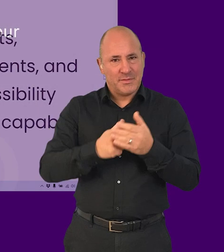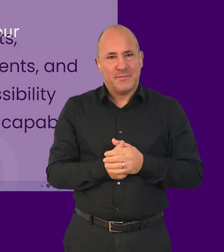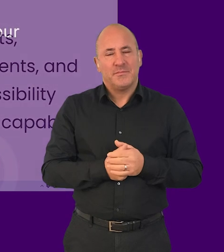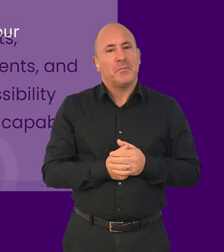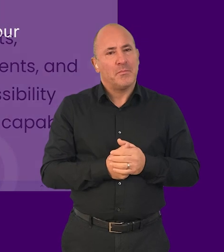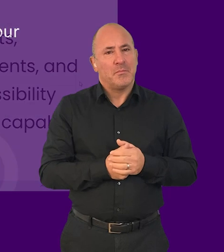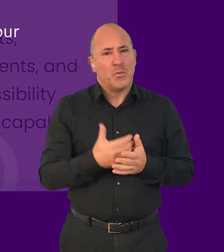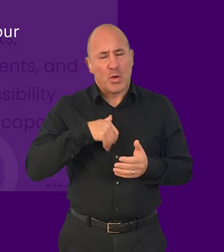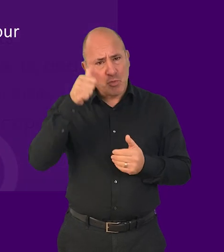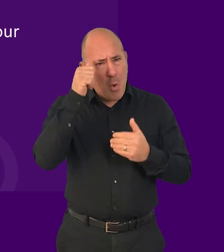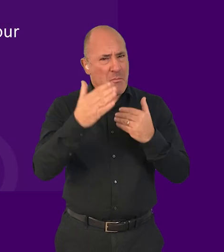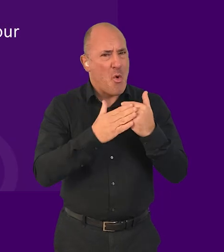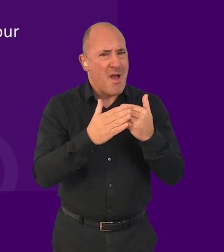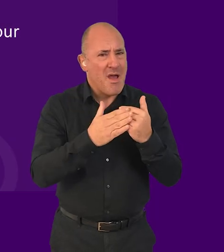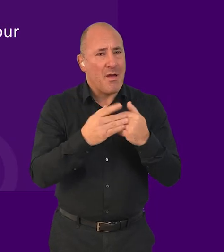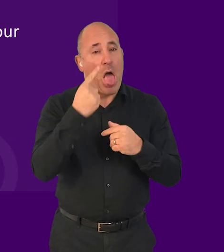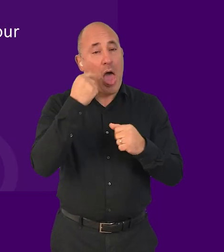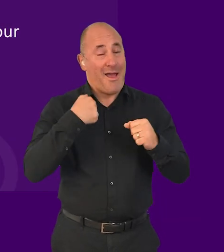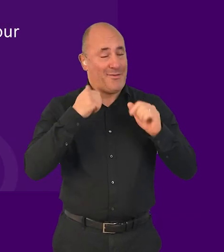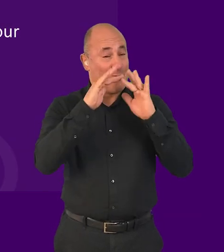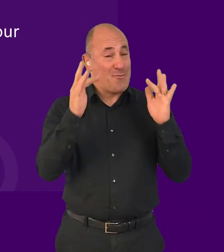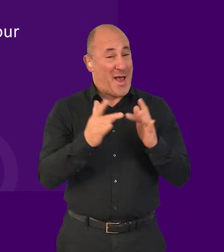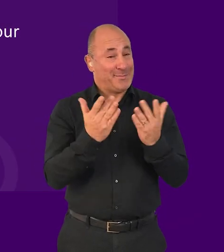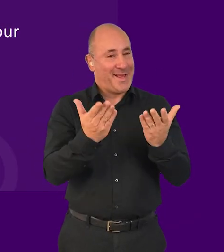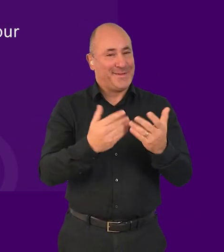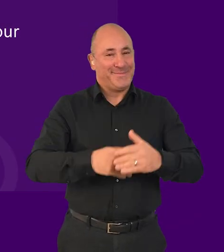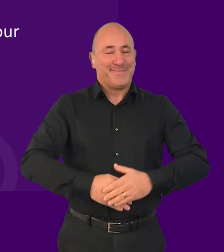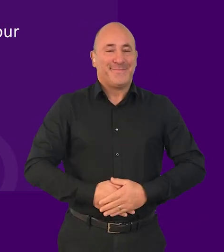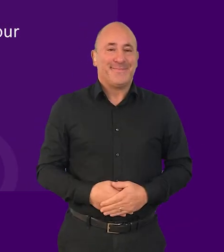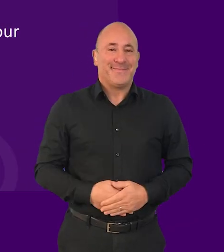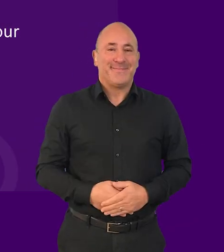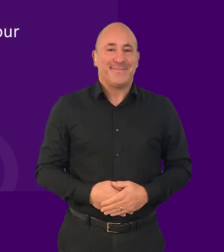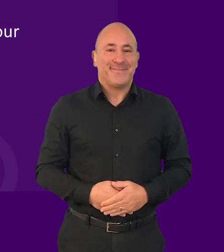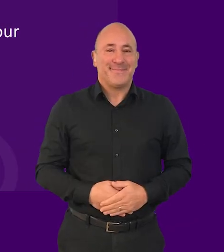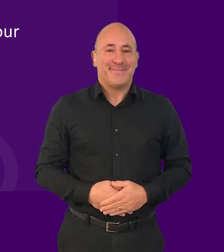To find out more about accessibility, visit our website at tetralogical.com